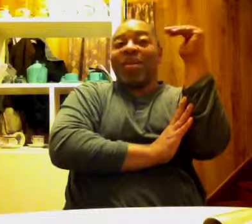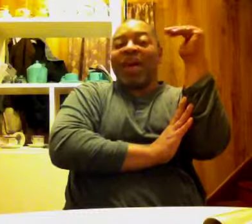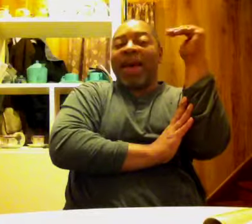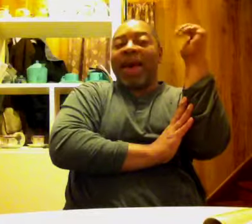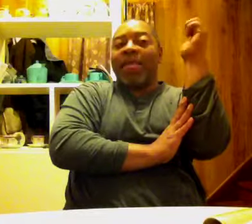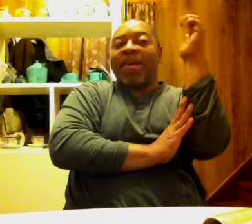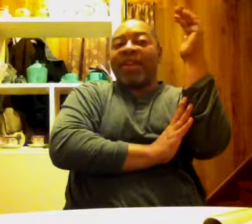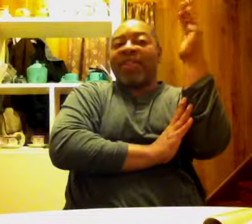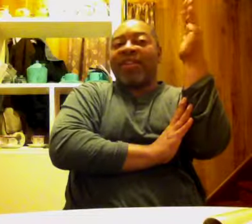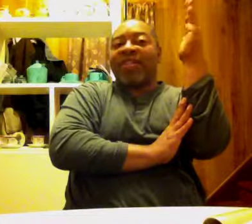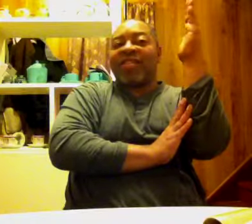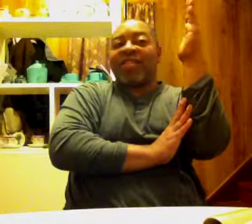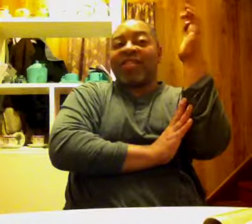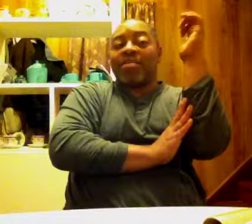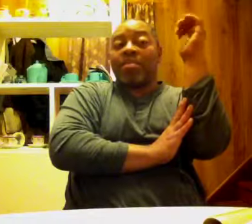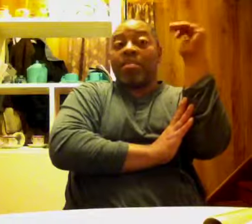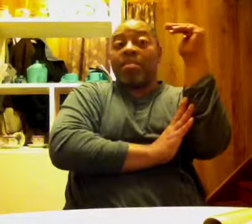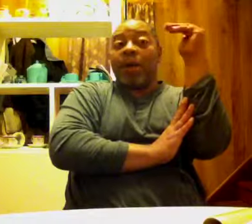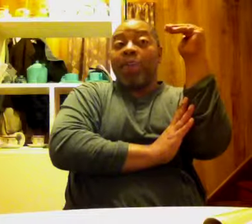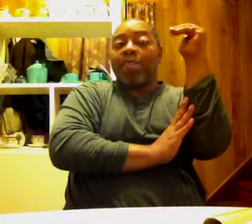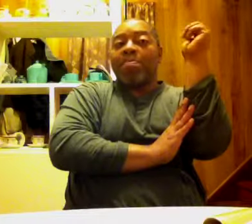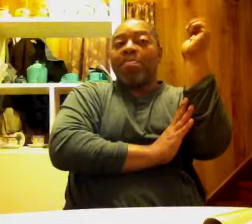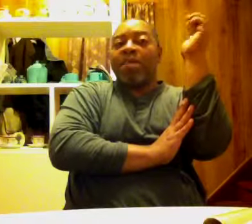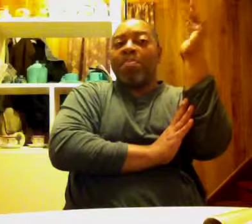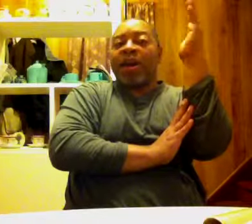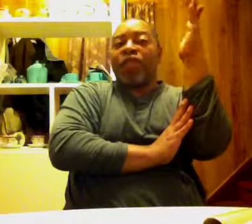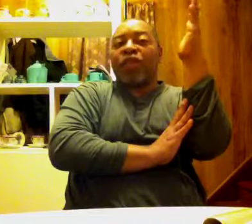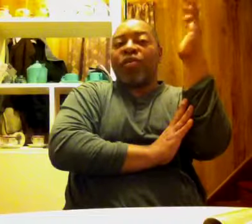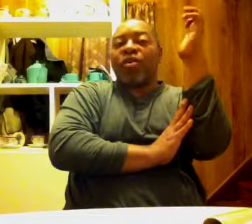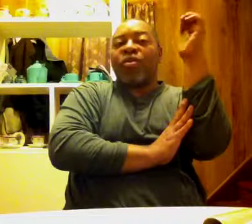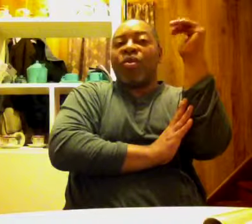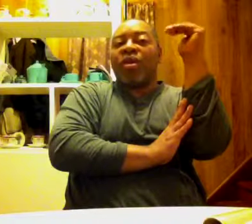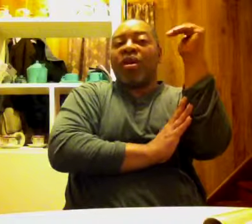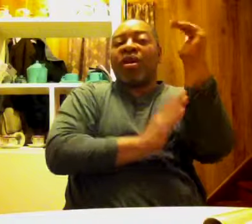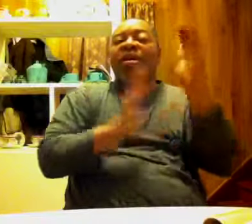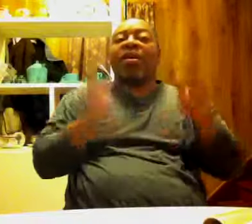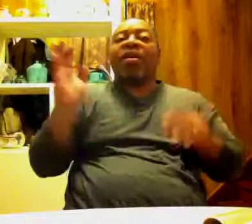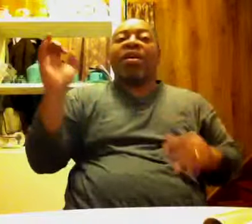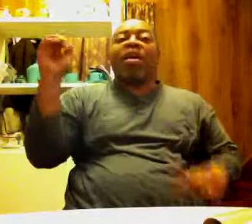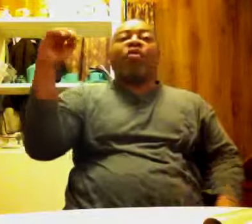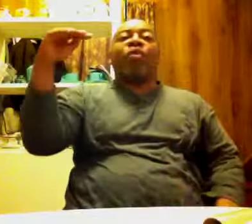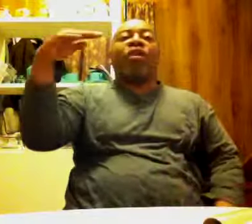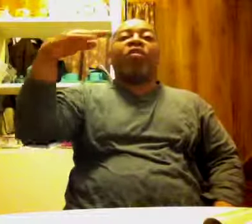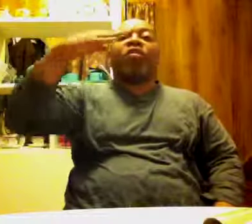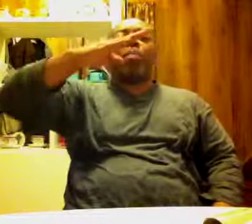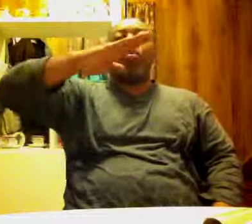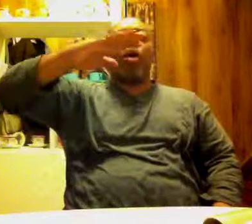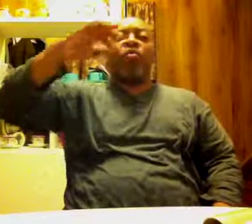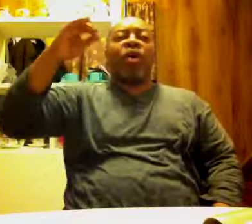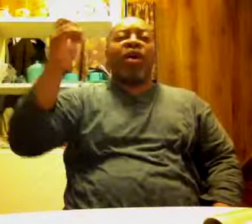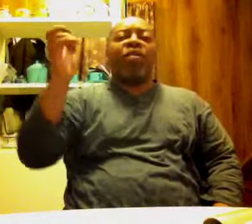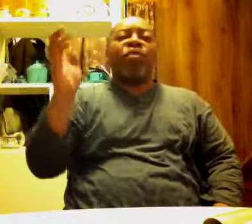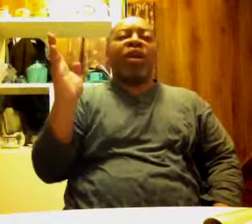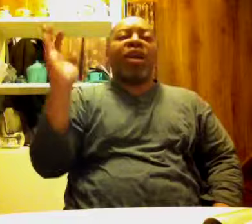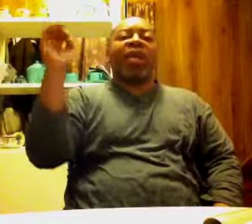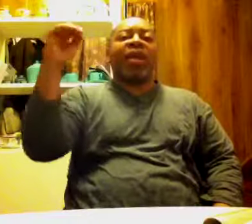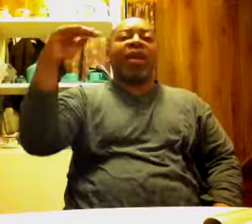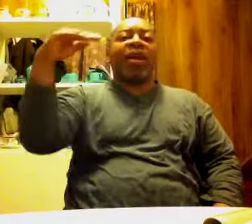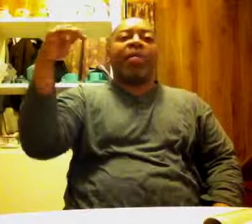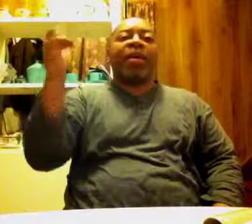be ambidextrous, might be pronouncing the word wrong, you know, but you want to do it to the point where you're really not thinking about